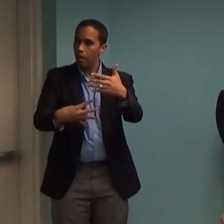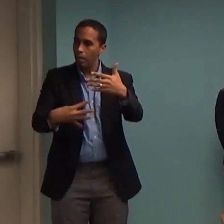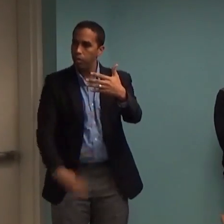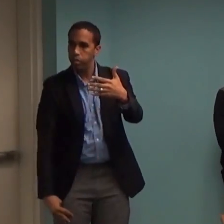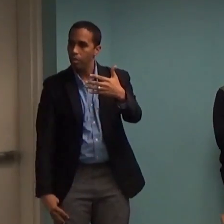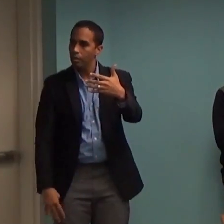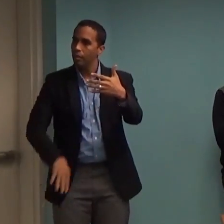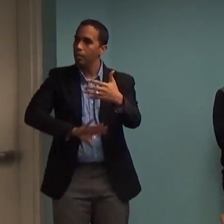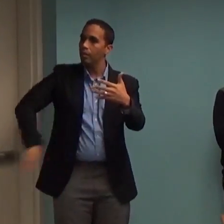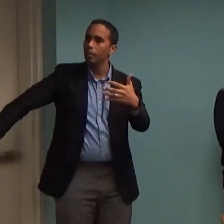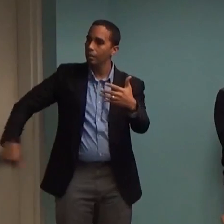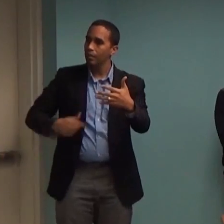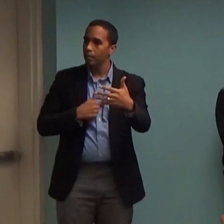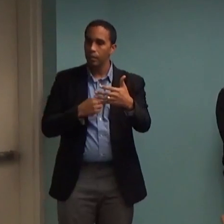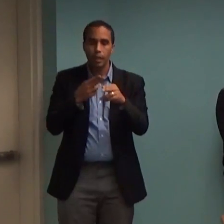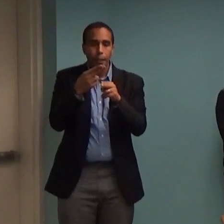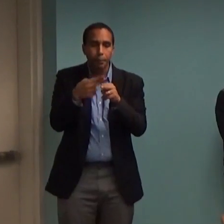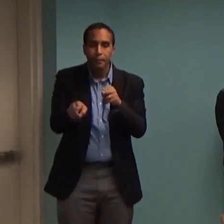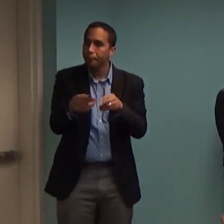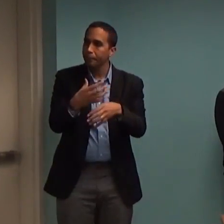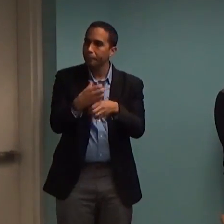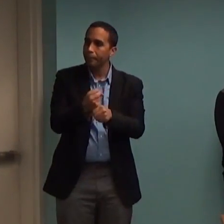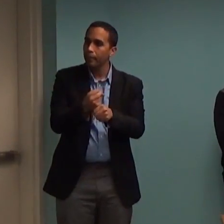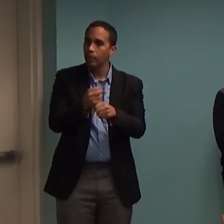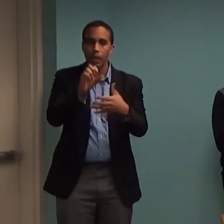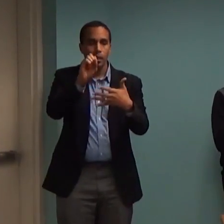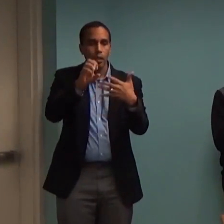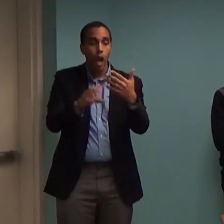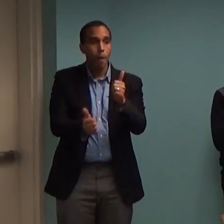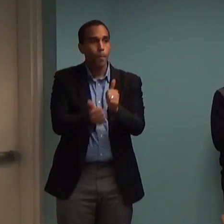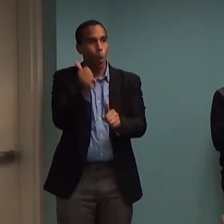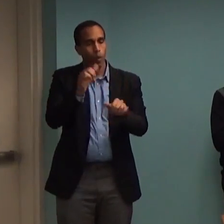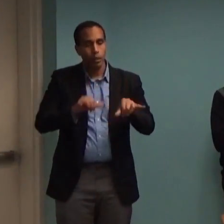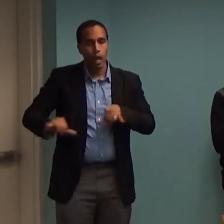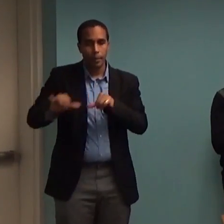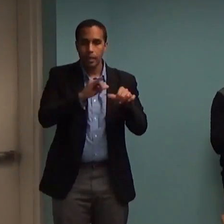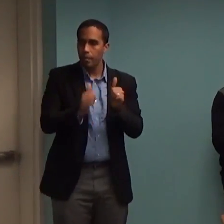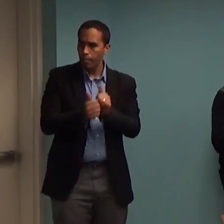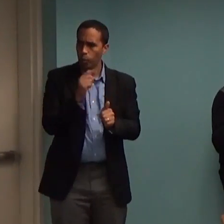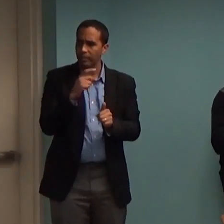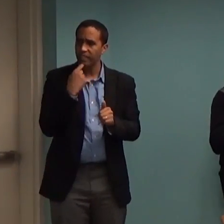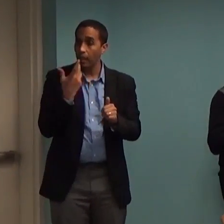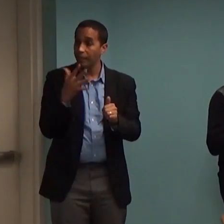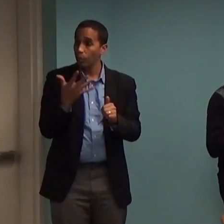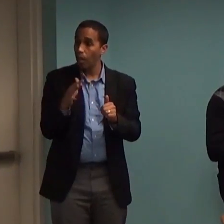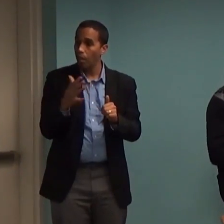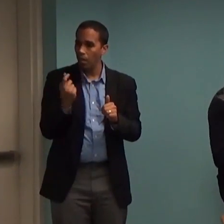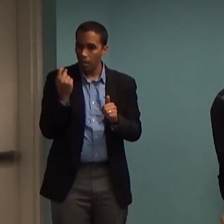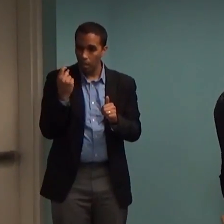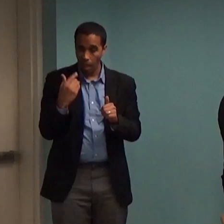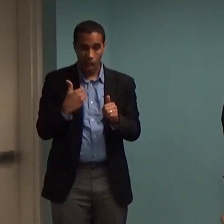partial list. And it's a list of the ones that are most likely or most severe. So that's an important thing to keep in mind.